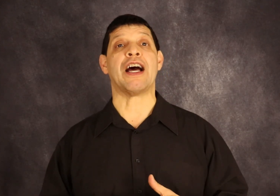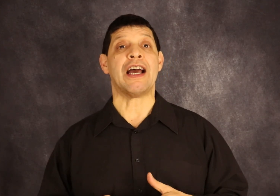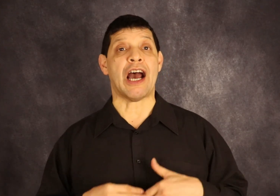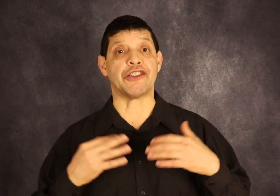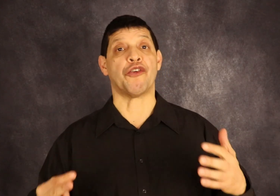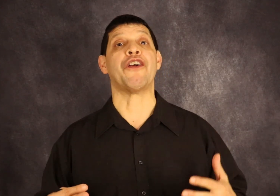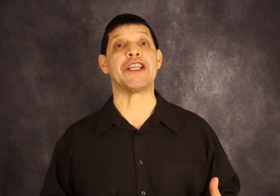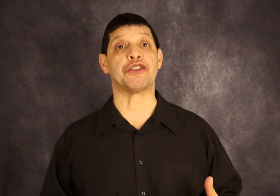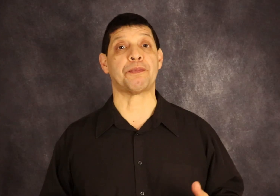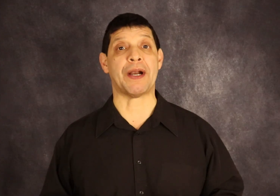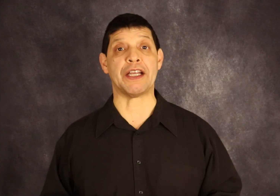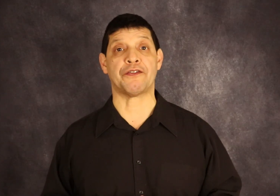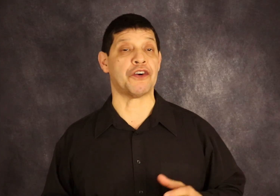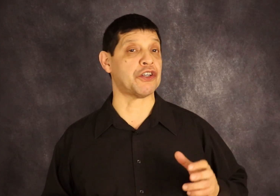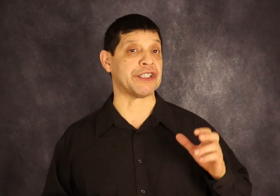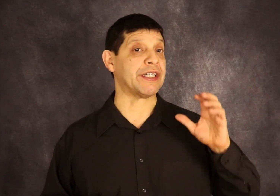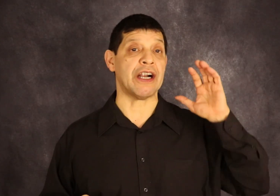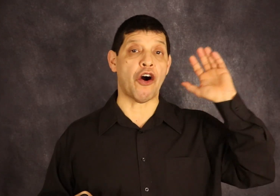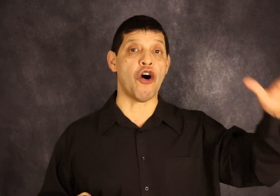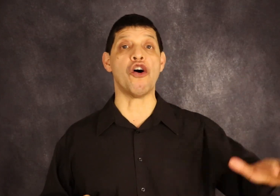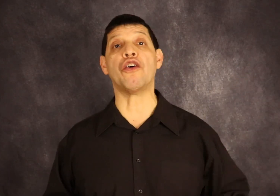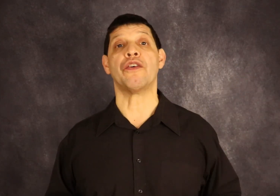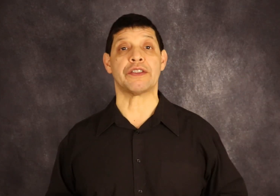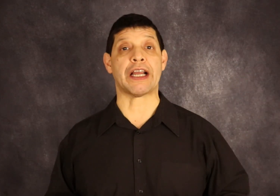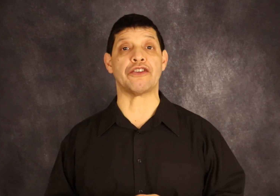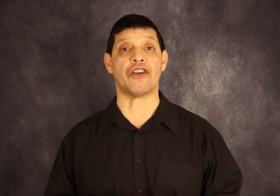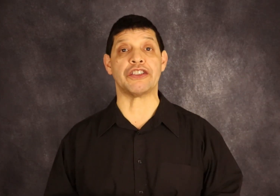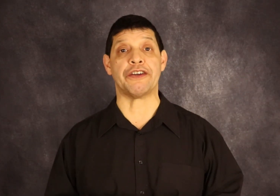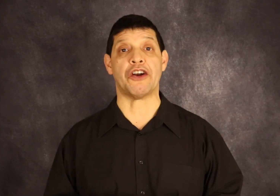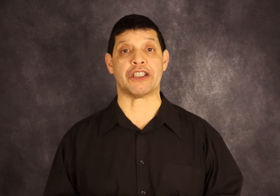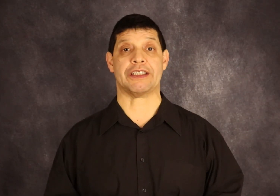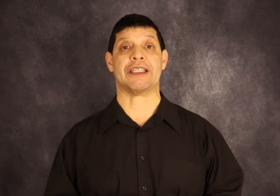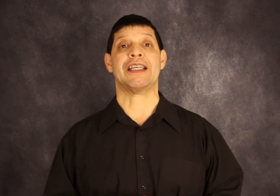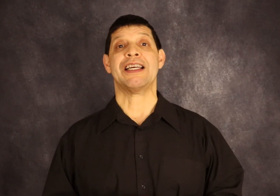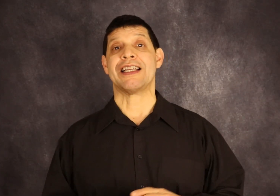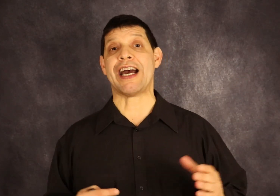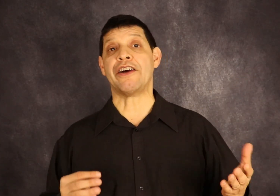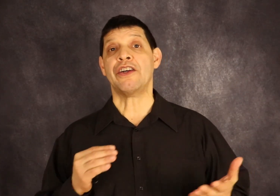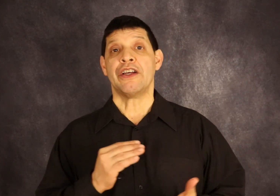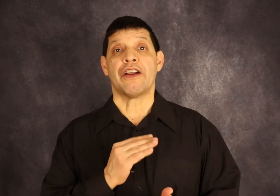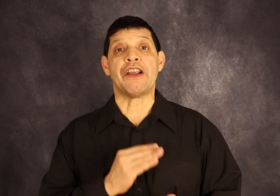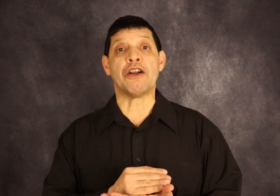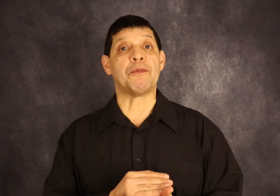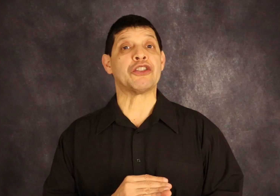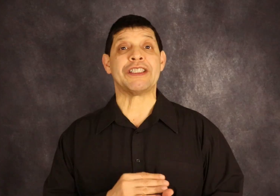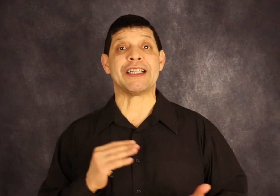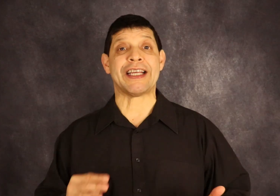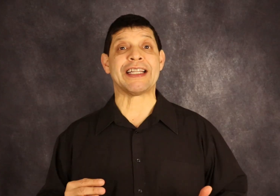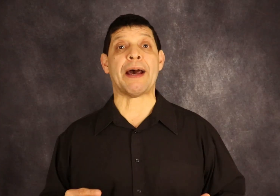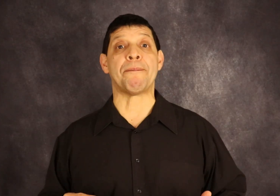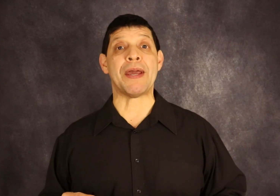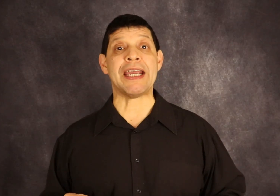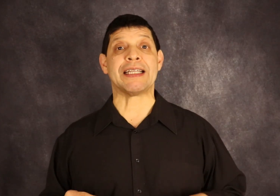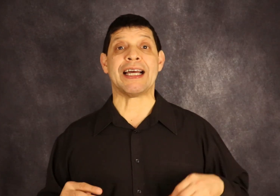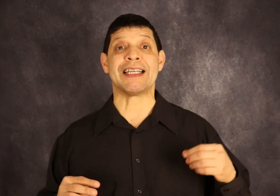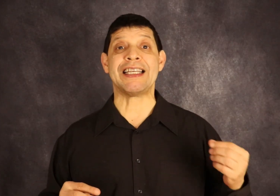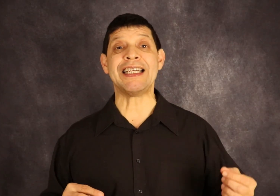an outrageous price for their old technology rockets. Now, Elon Musk didn't take that bait. And he